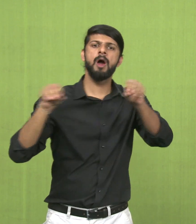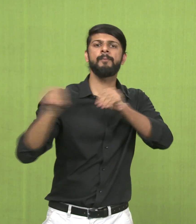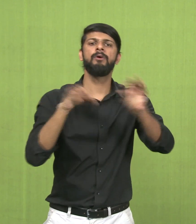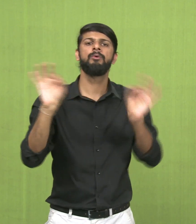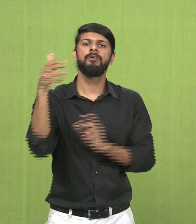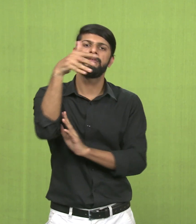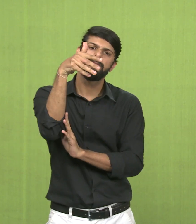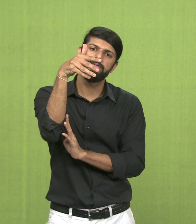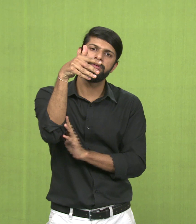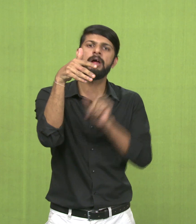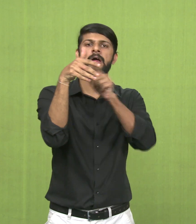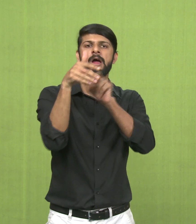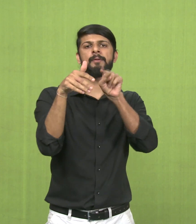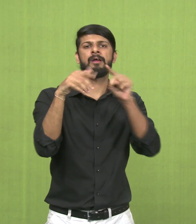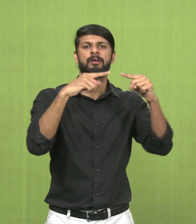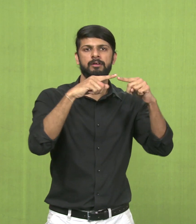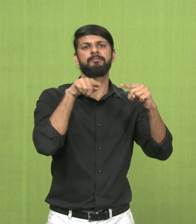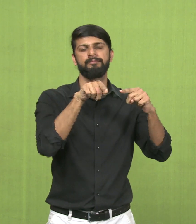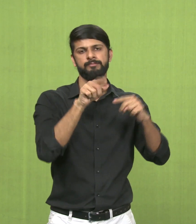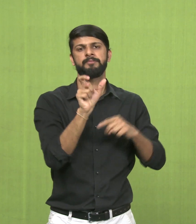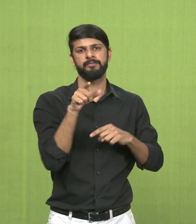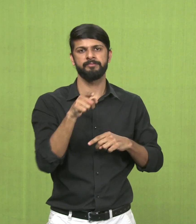no air, it is motionless or static.